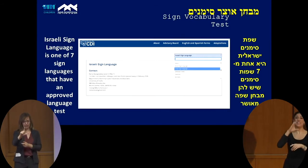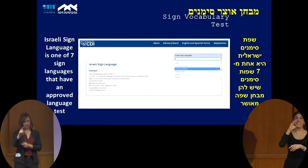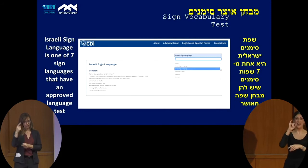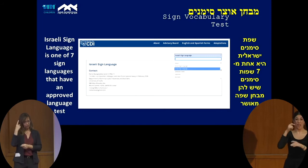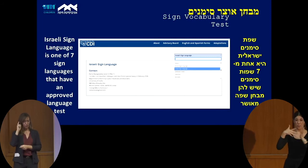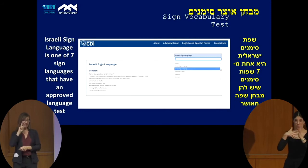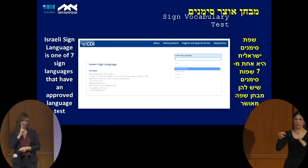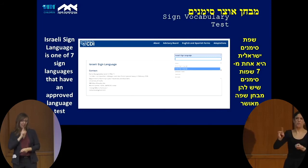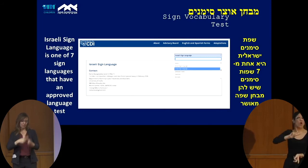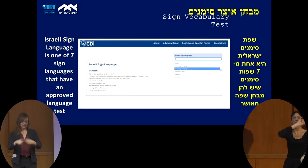children.